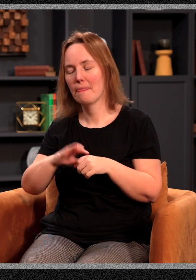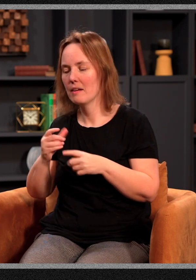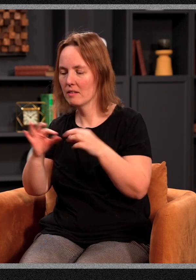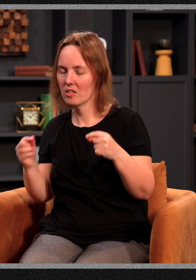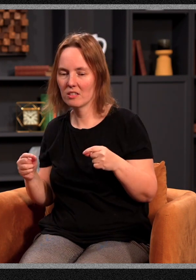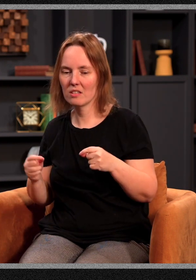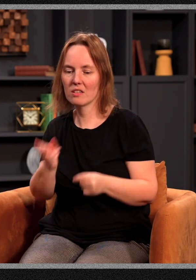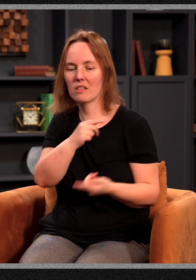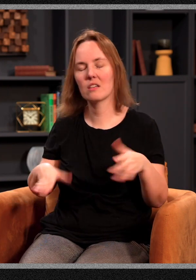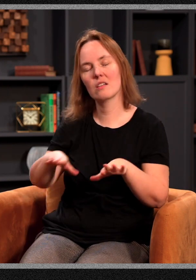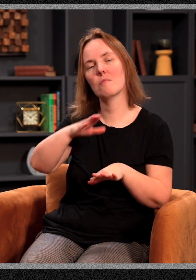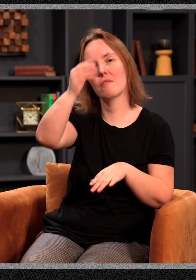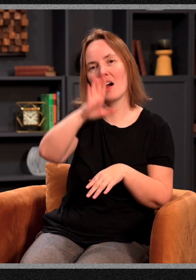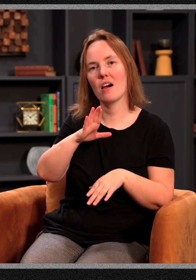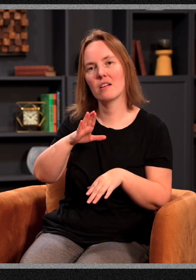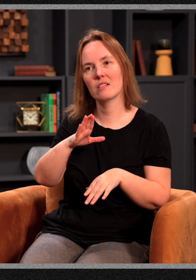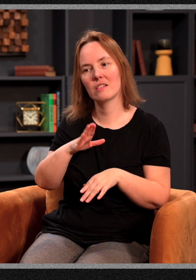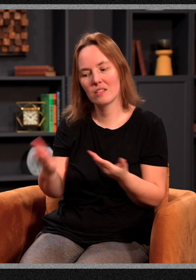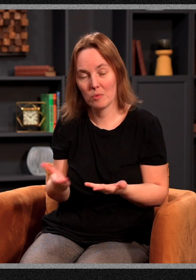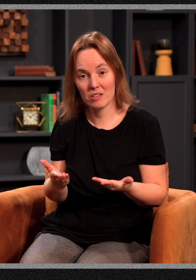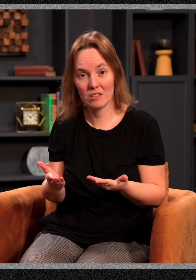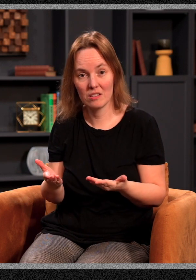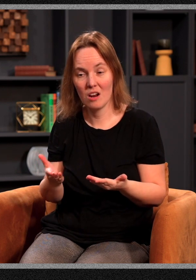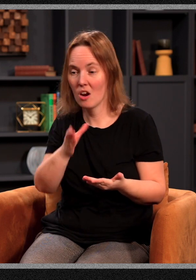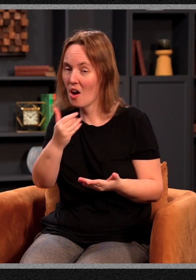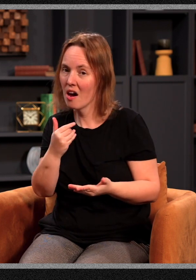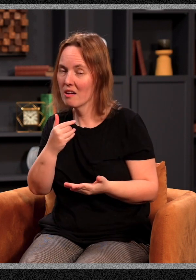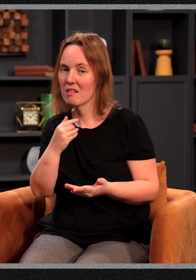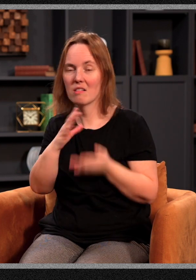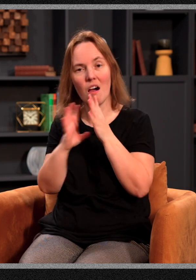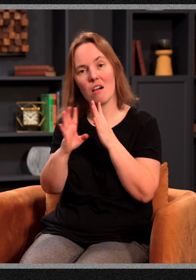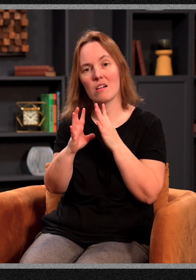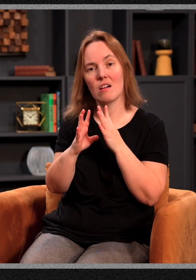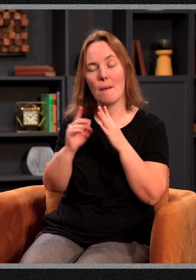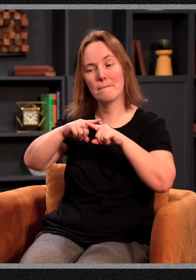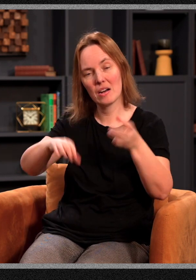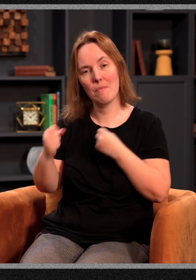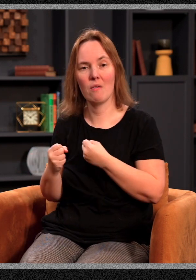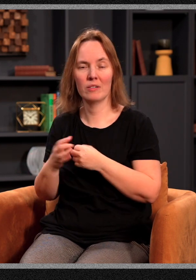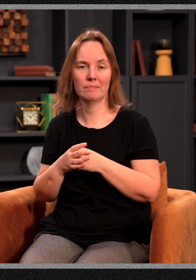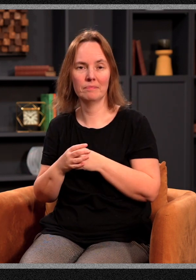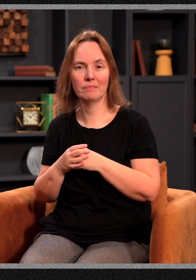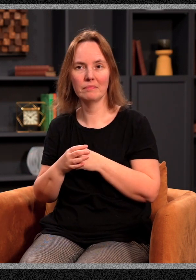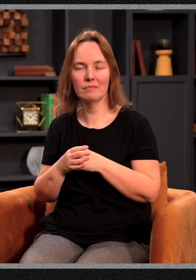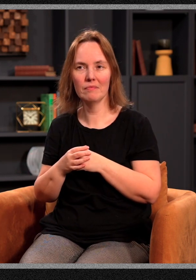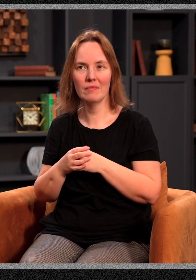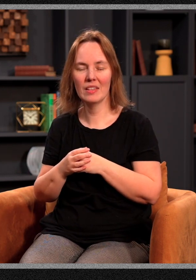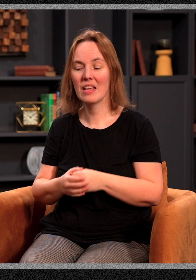Another translation says the kingdom of God is present, not in talk, but in power. Will you